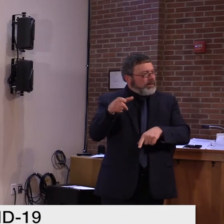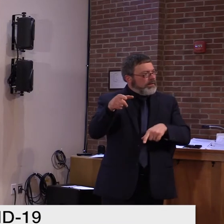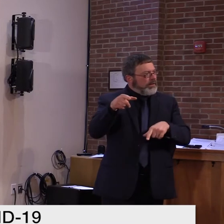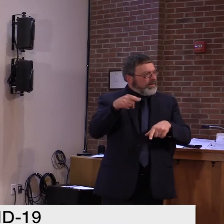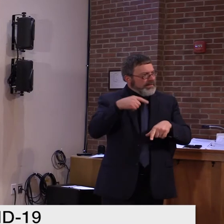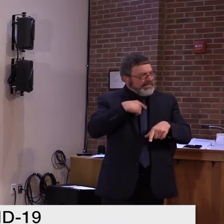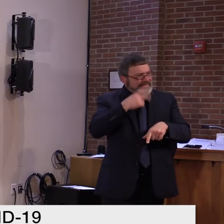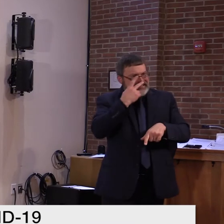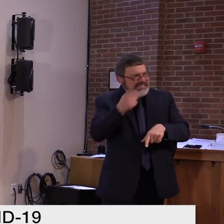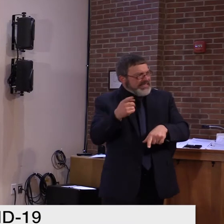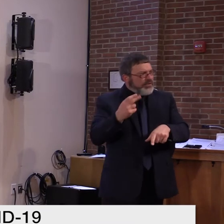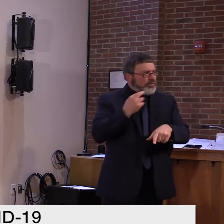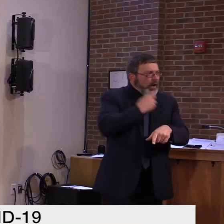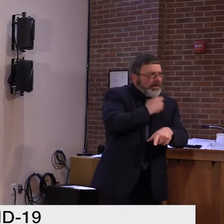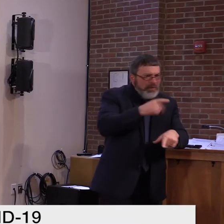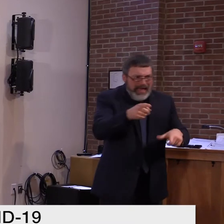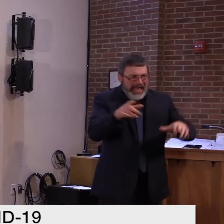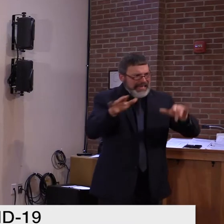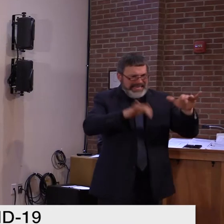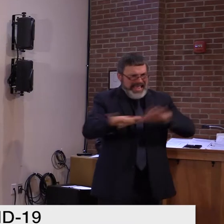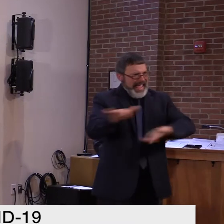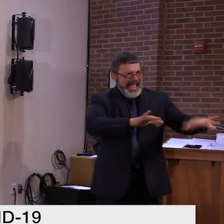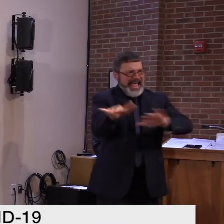the cooking and the serving.